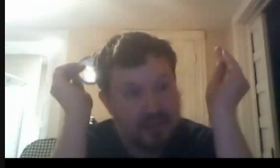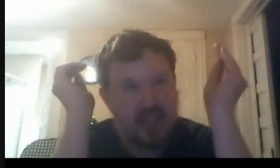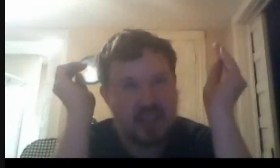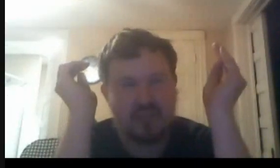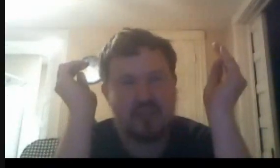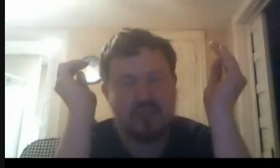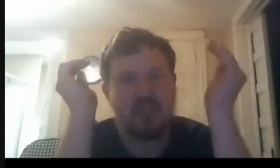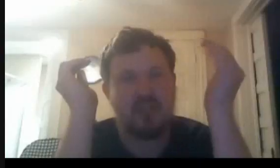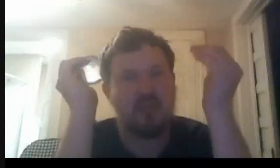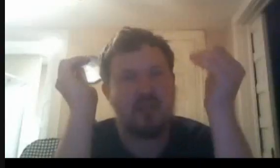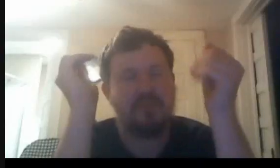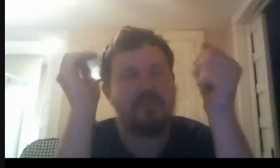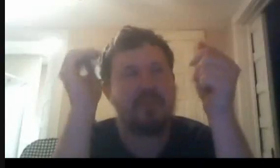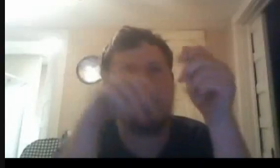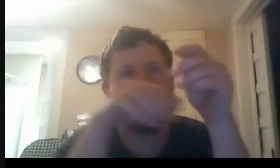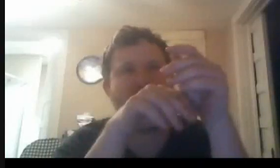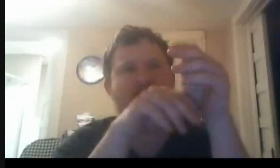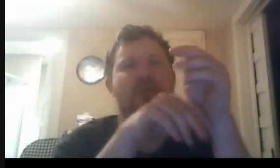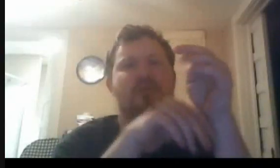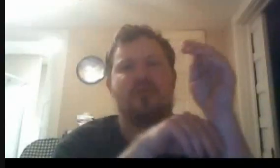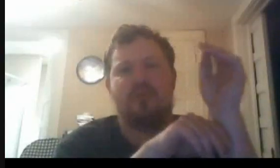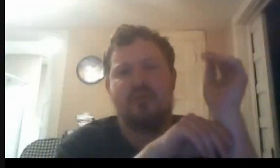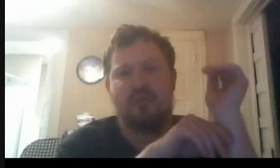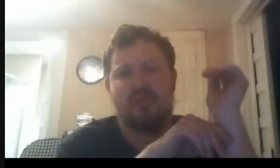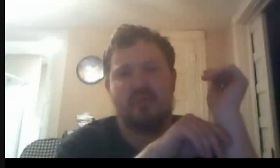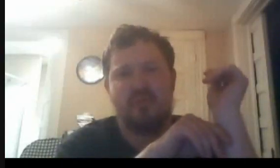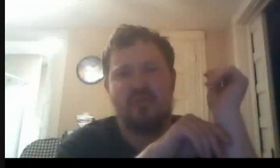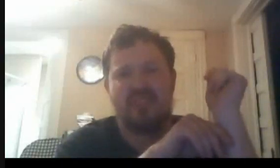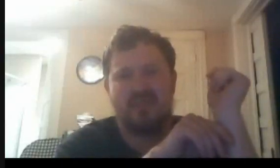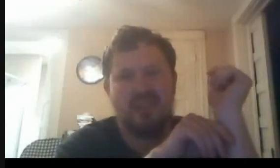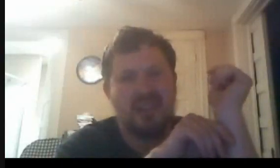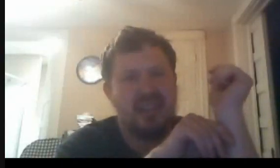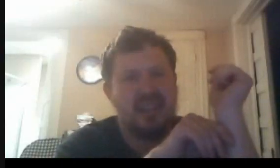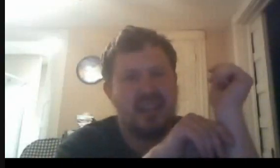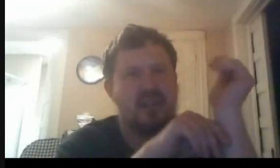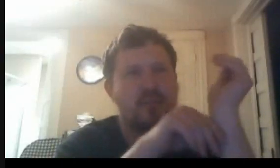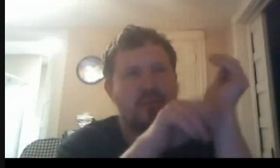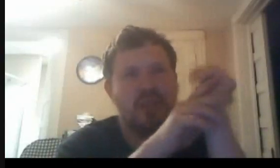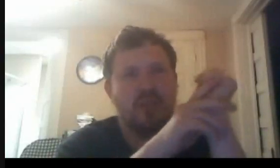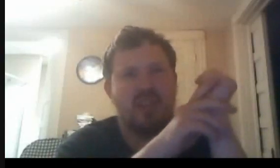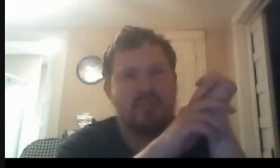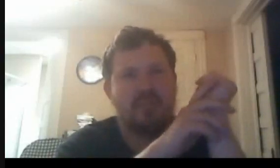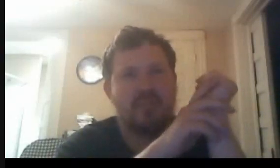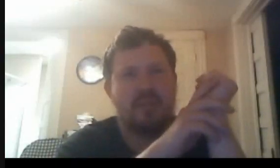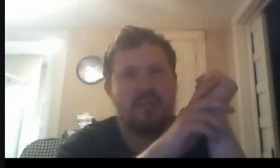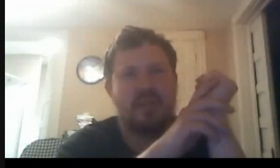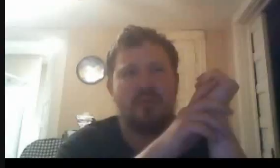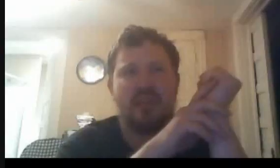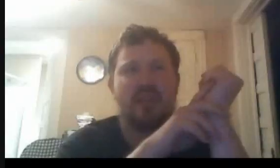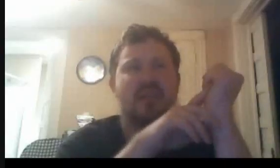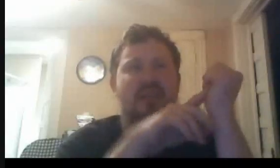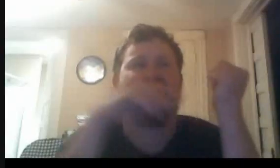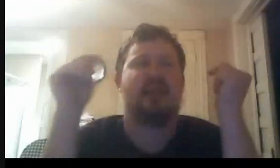I it was a good one. I learned more Goosebumps books. I got one more of them. I didn't really get